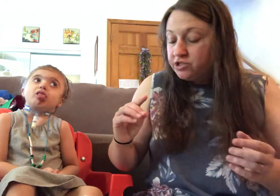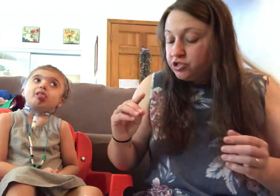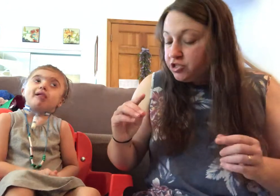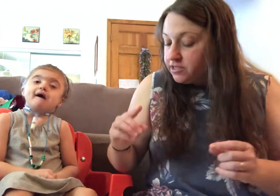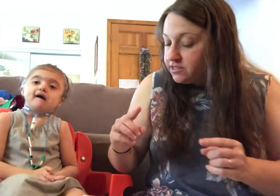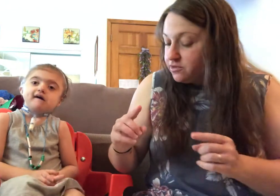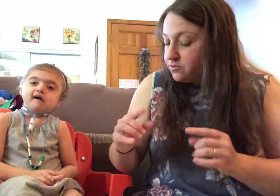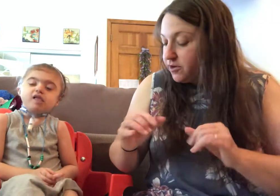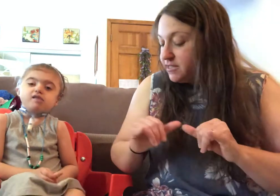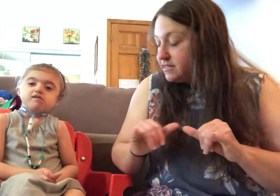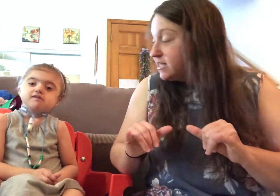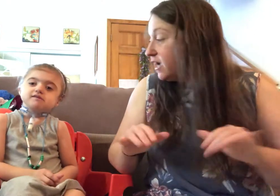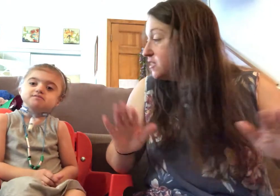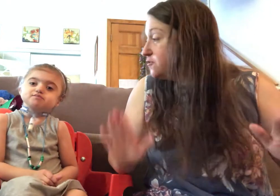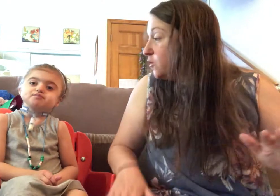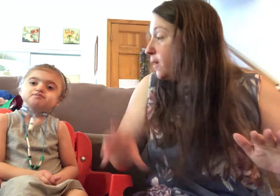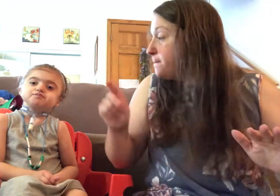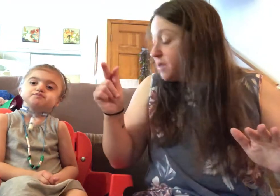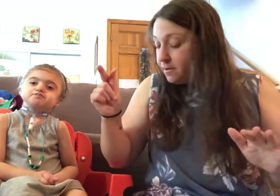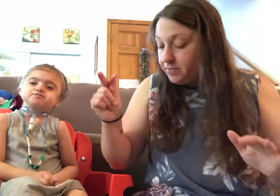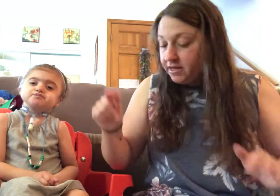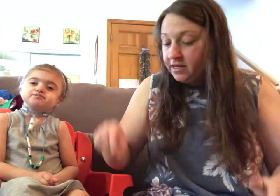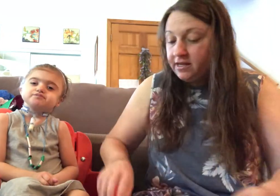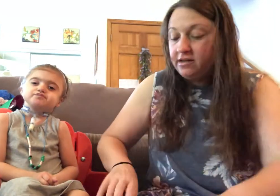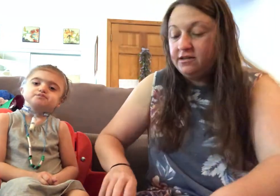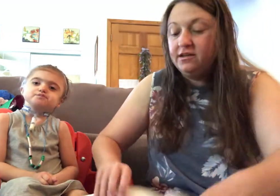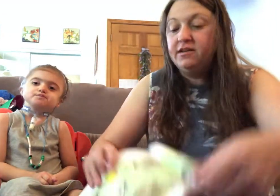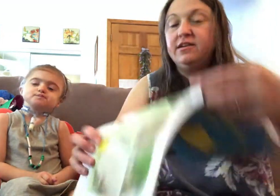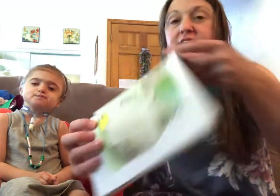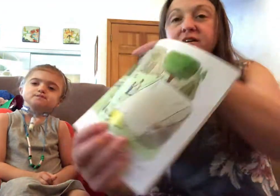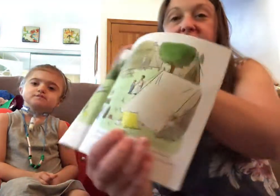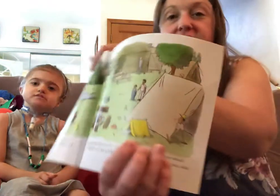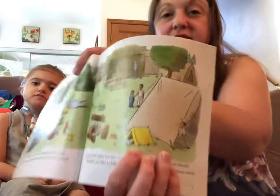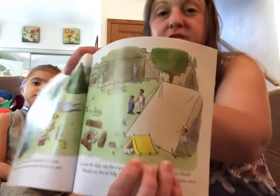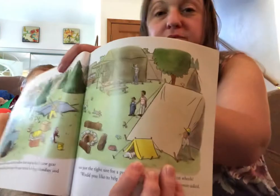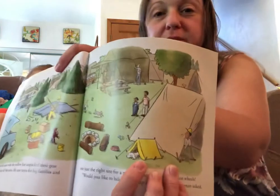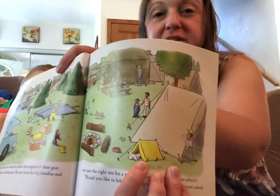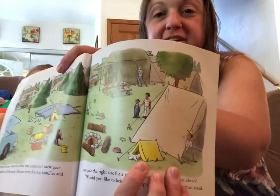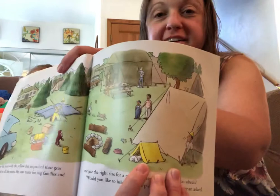just the right size for a puppy. A puppy tent.